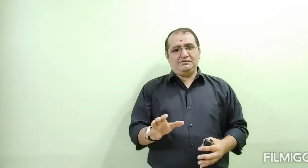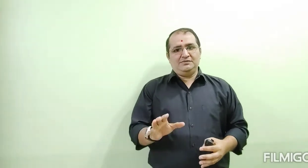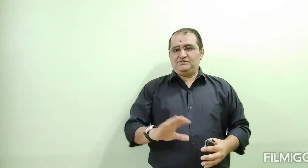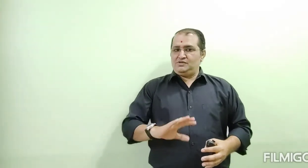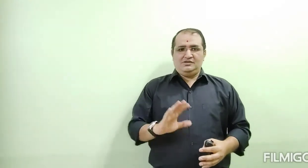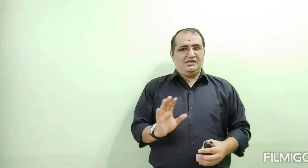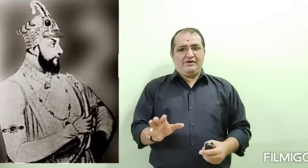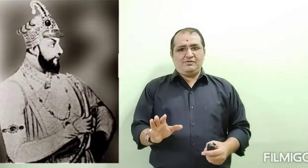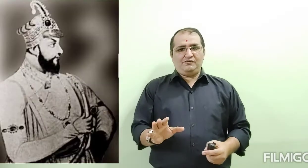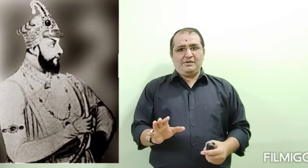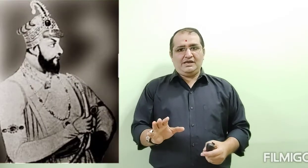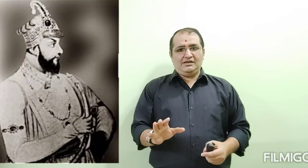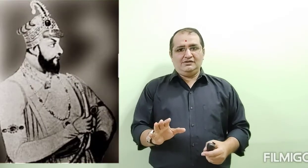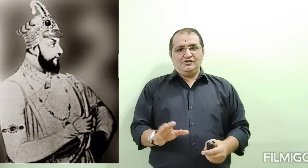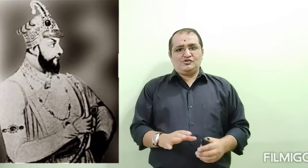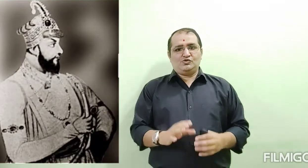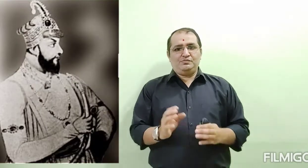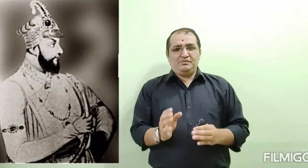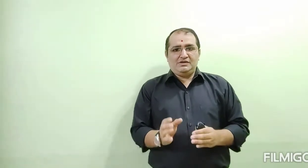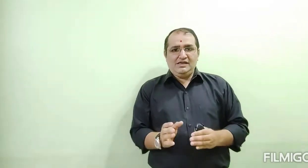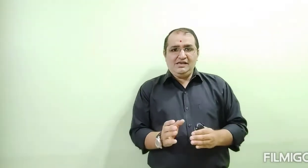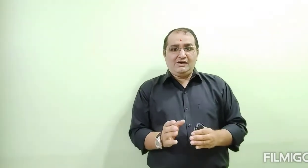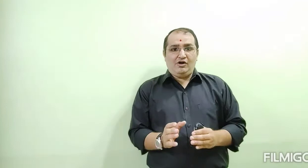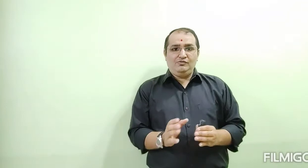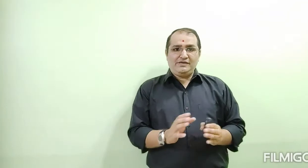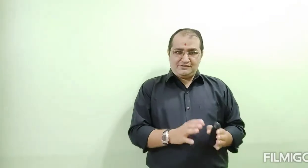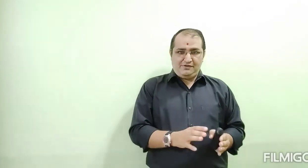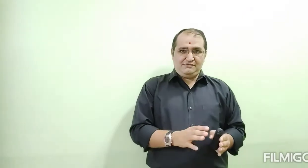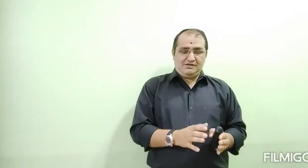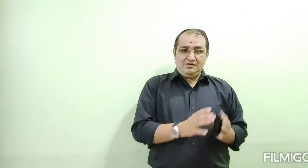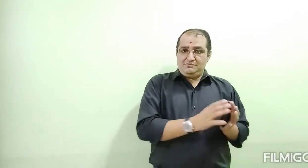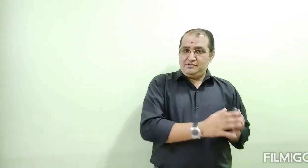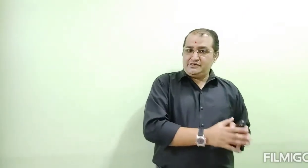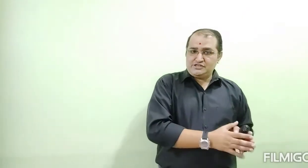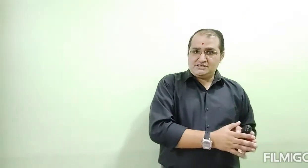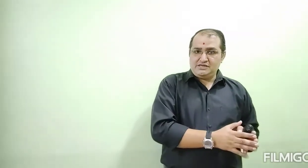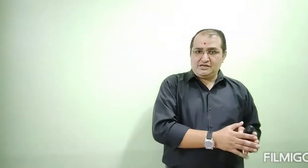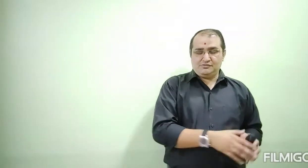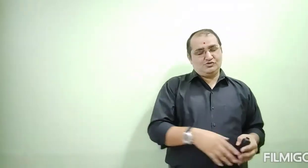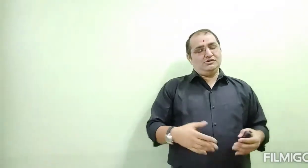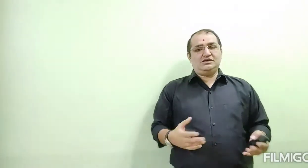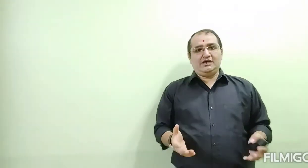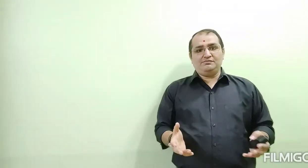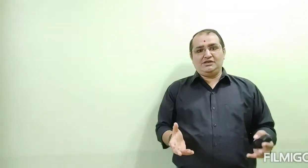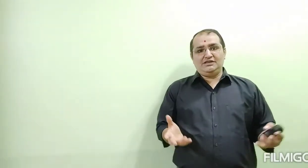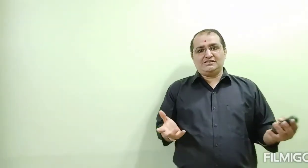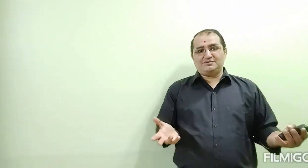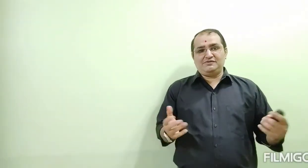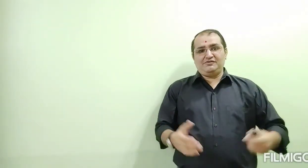a Nabaab of Bengal. So, he always favored British East India Company. So, East India Company was the most favorable.